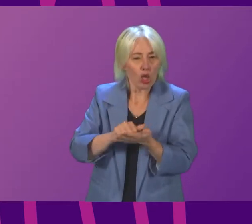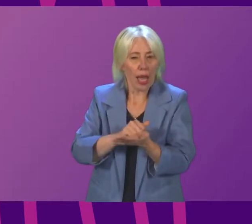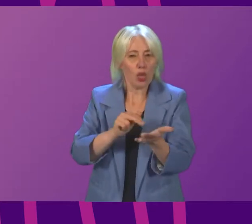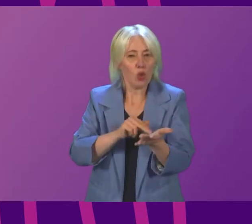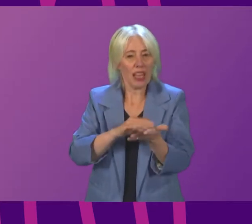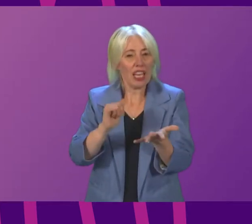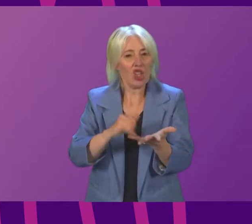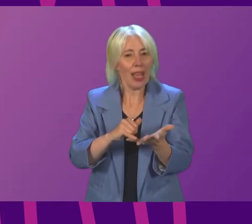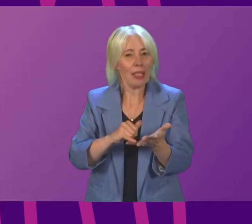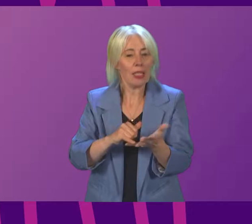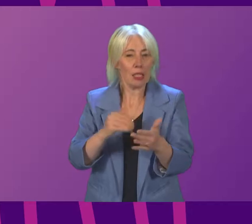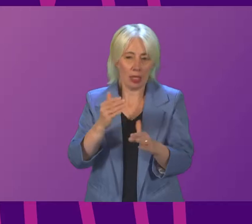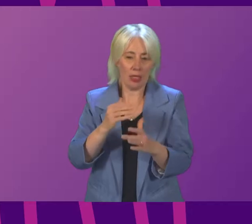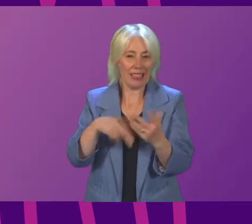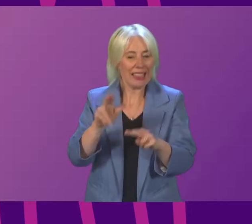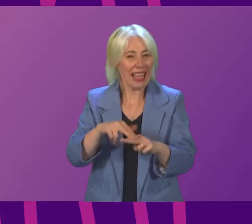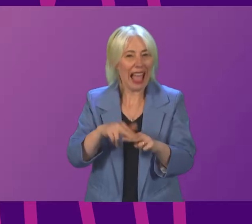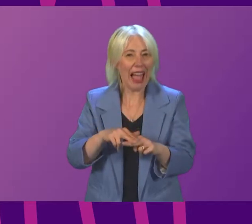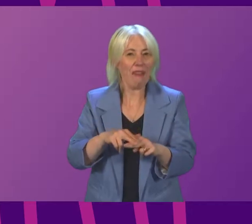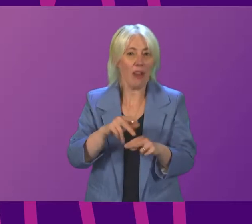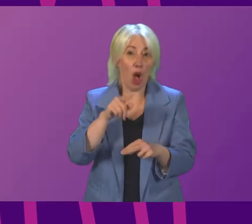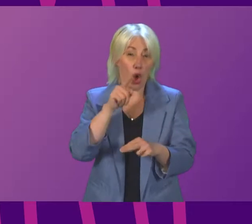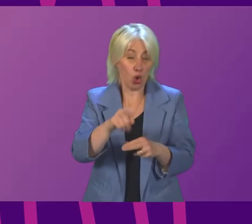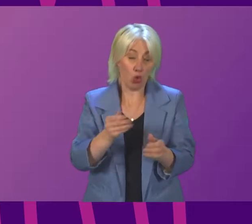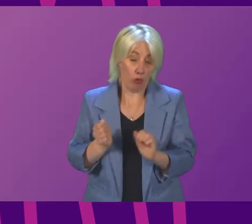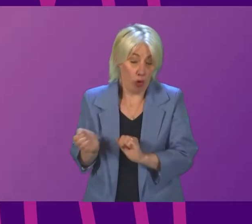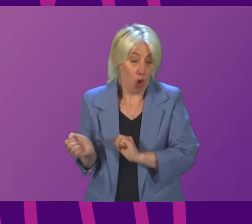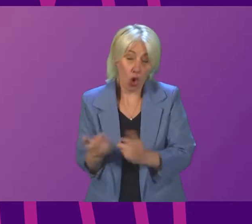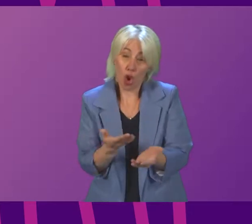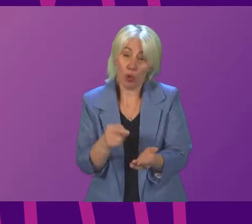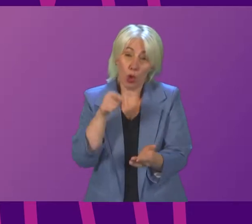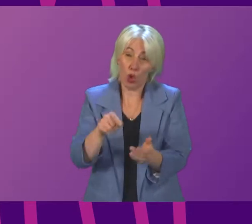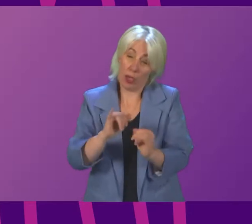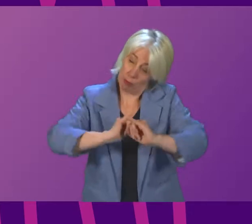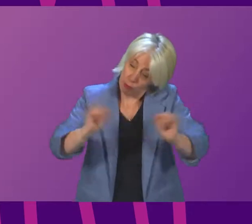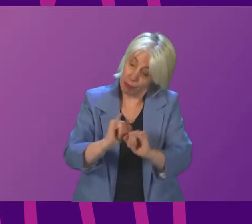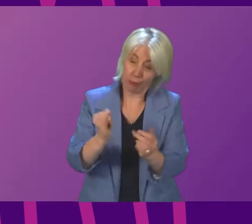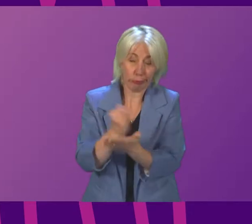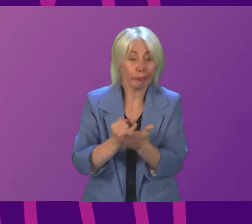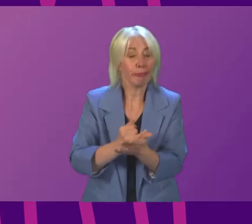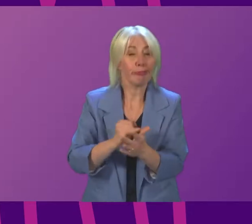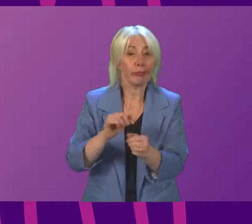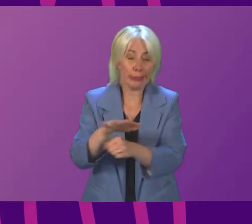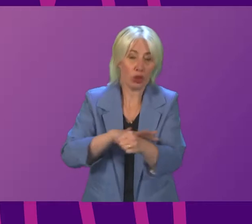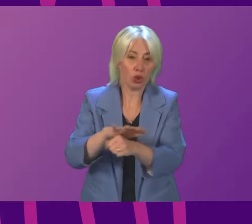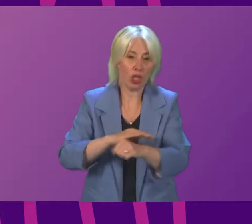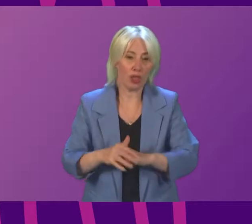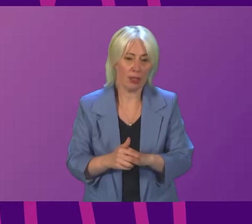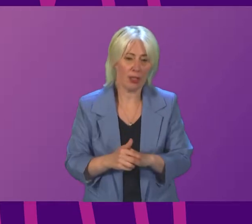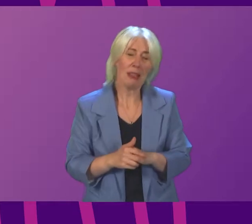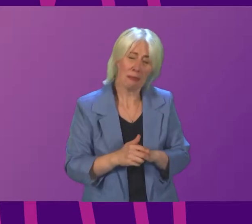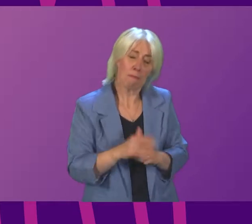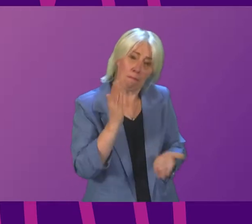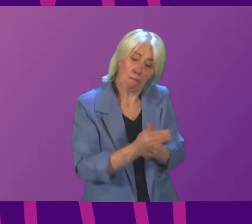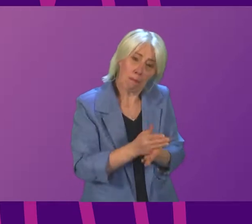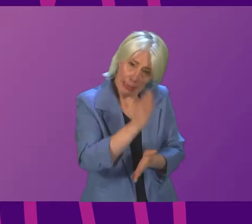to this wholly avoidable crisis? Cabinet Secretary. Well, I say once again, it's a very serious issue